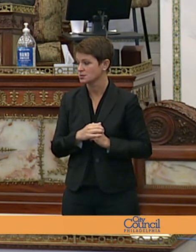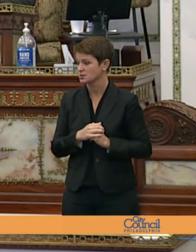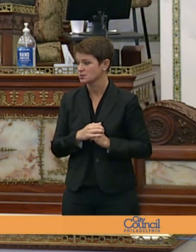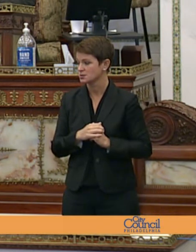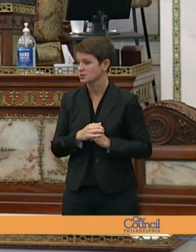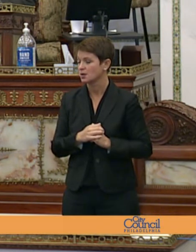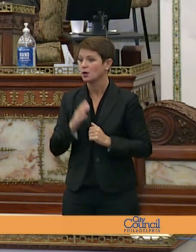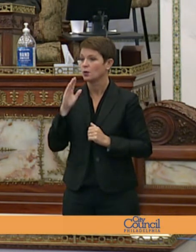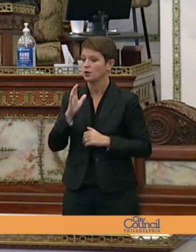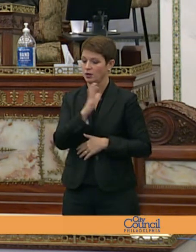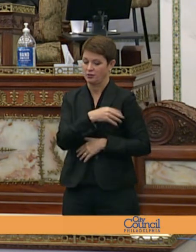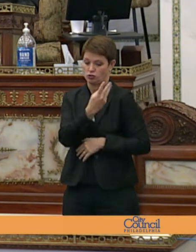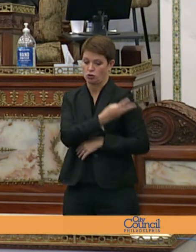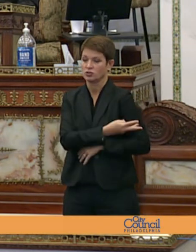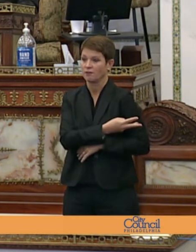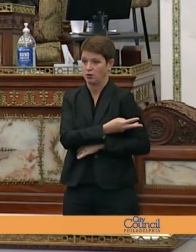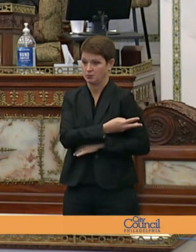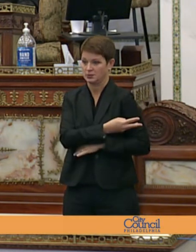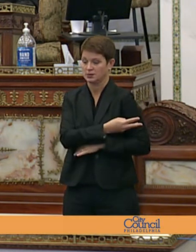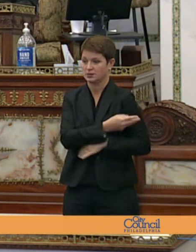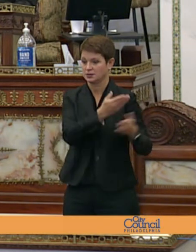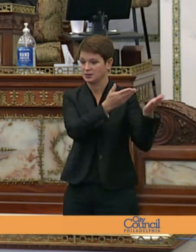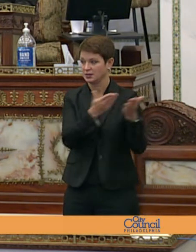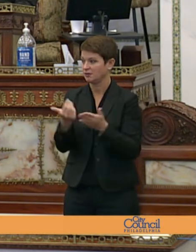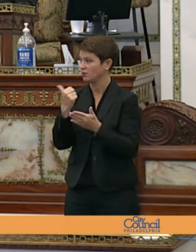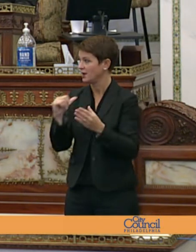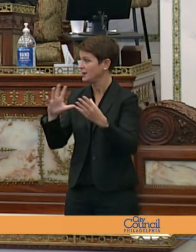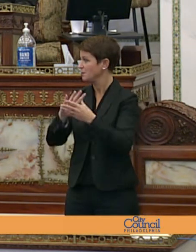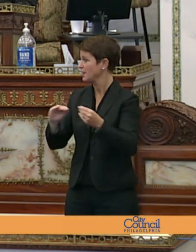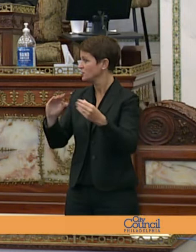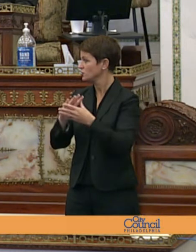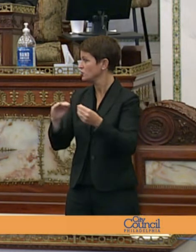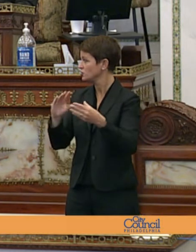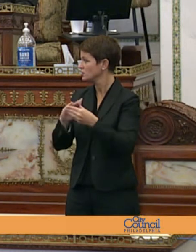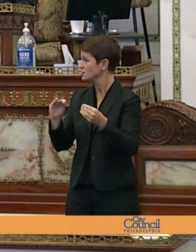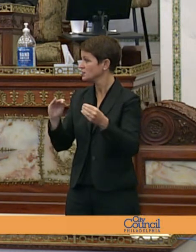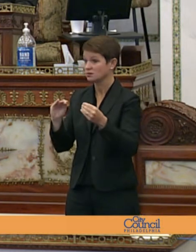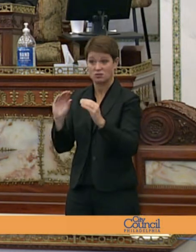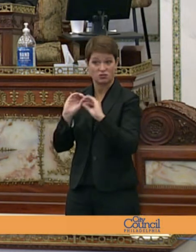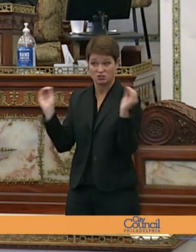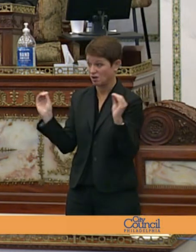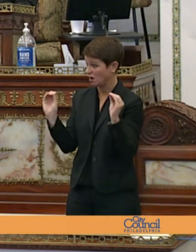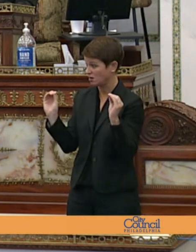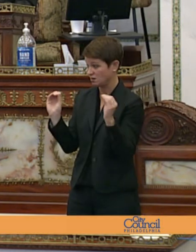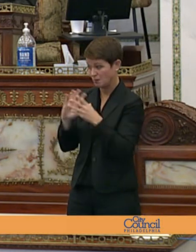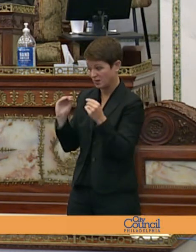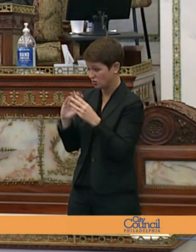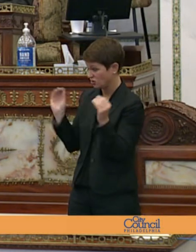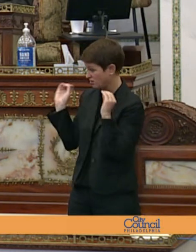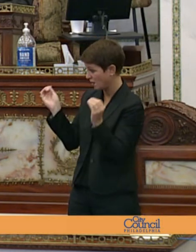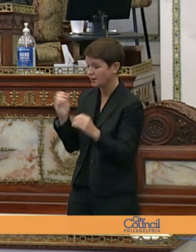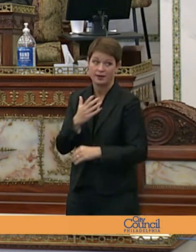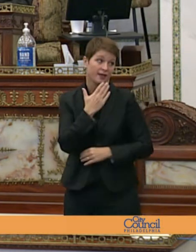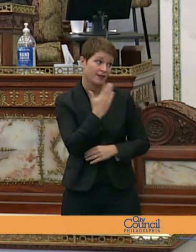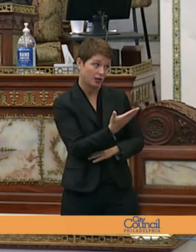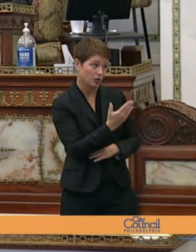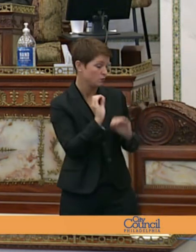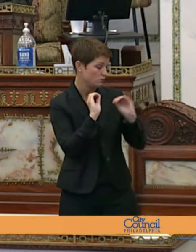will the sergeant of arms deliver any messages there are no messages thank you